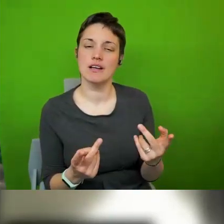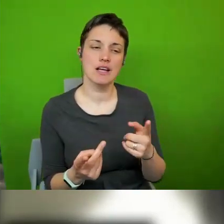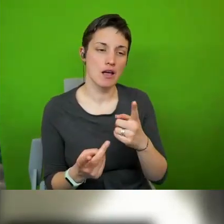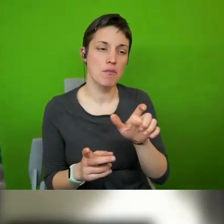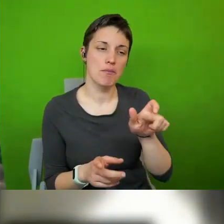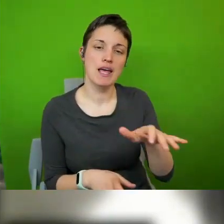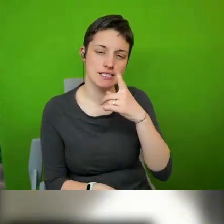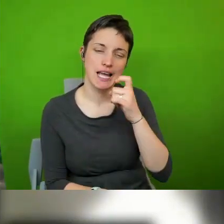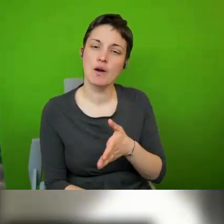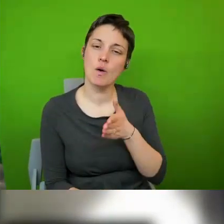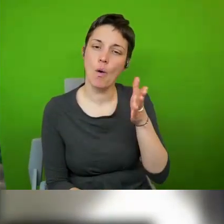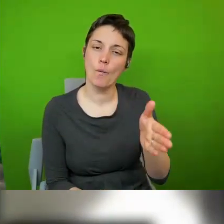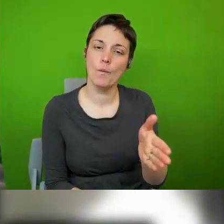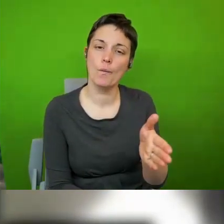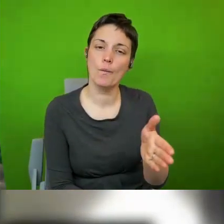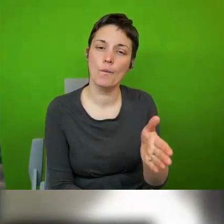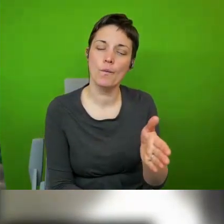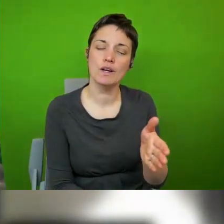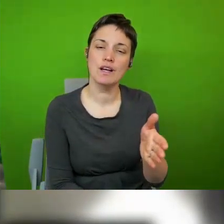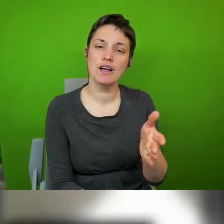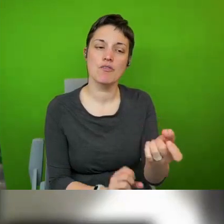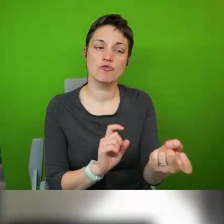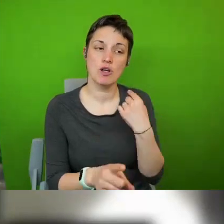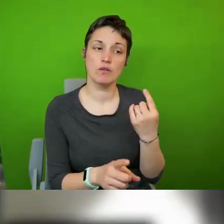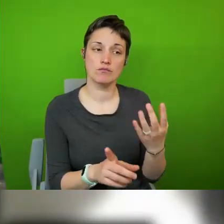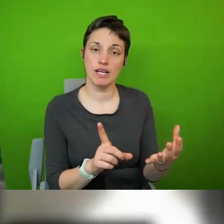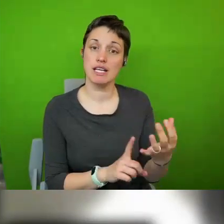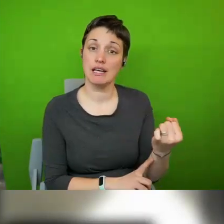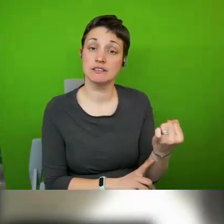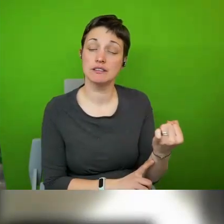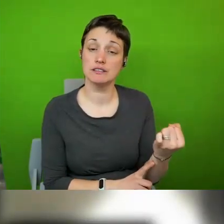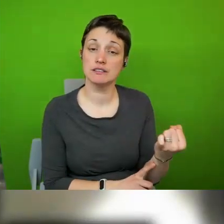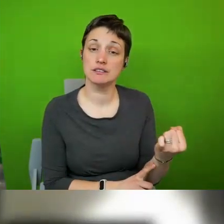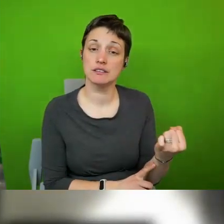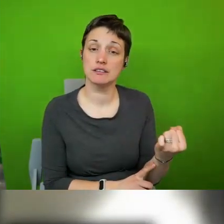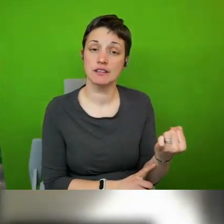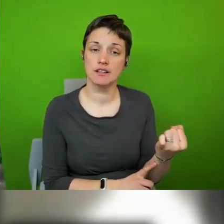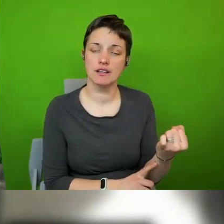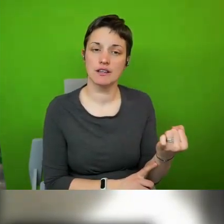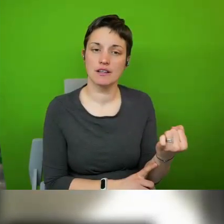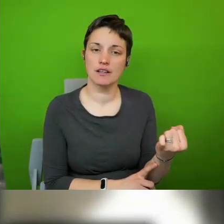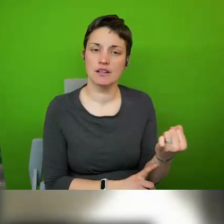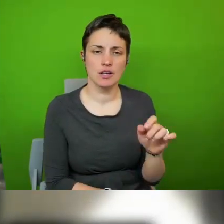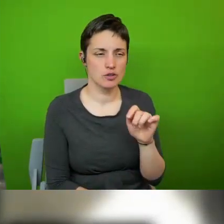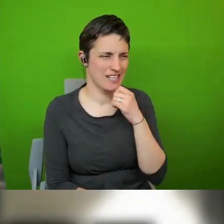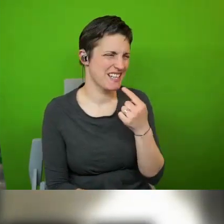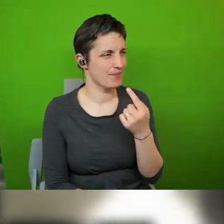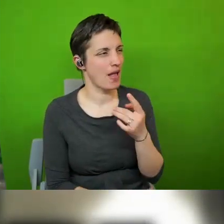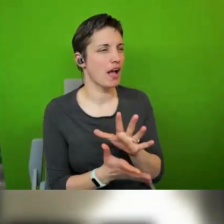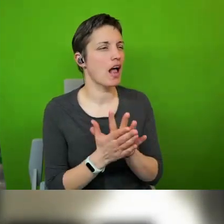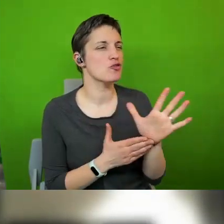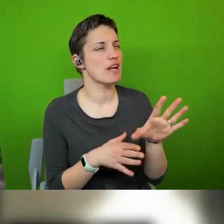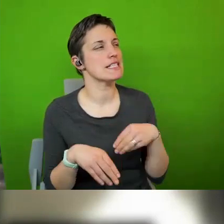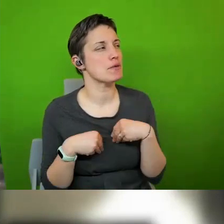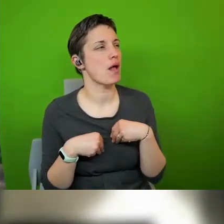and from which you get a result that would be i should i say culturally acceptable as well more than